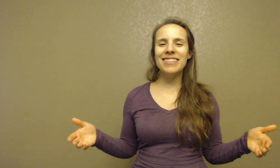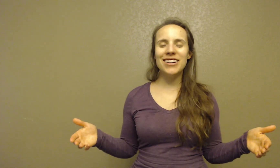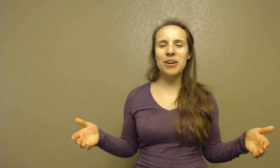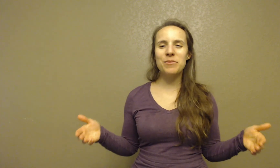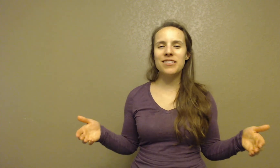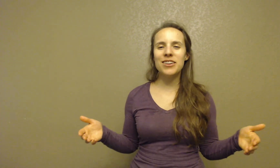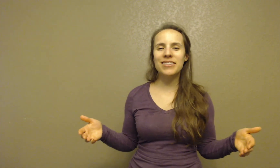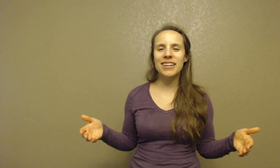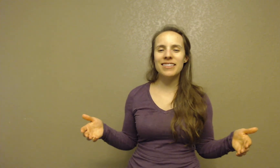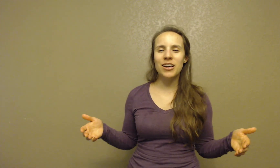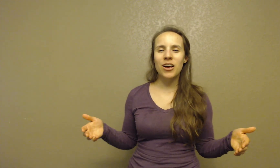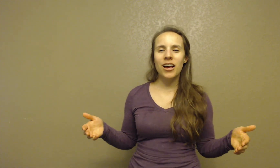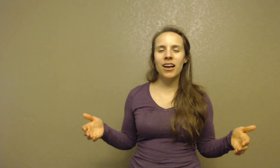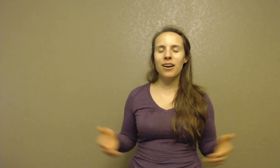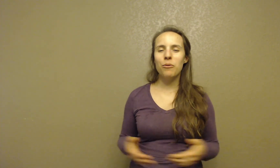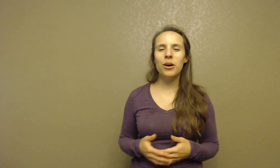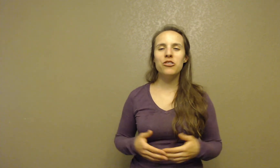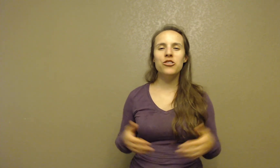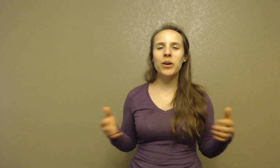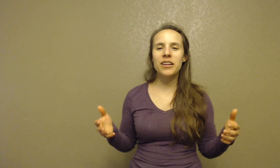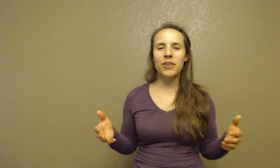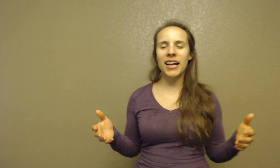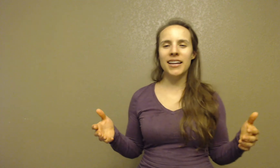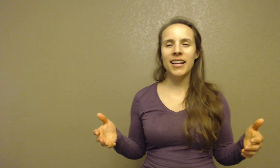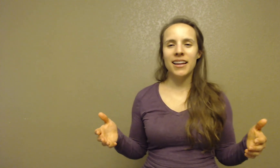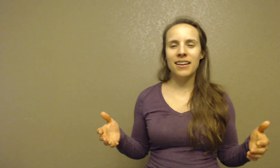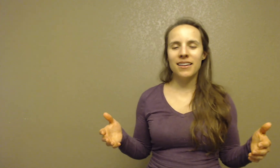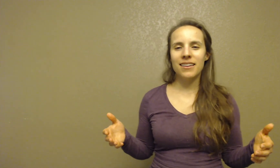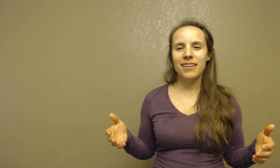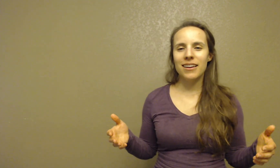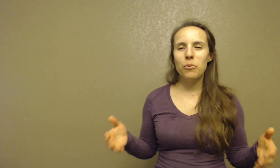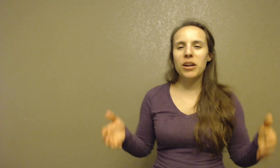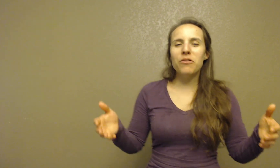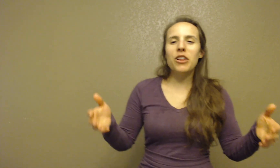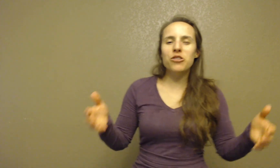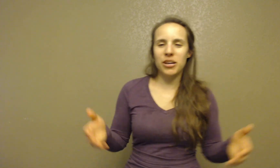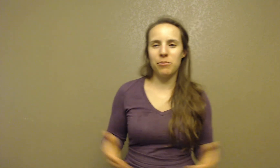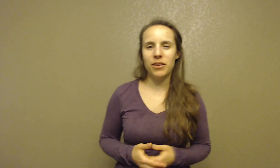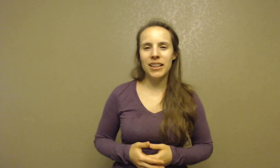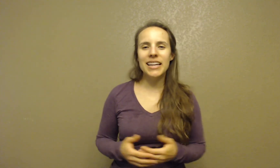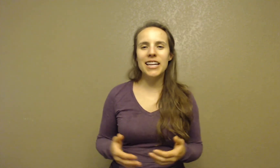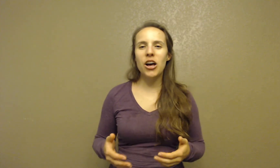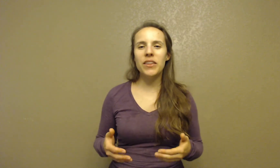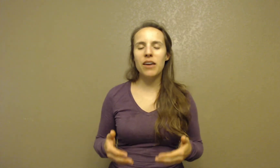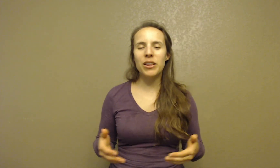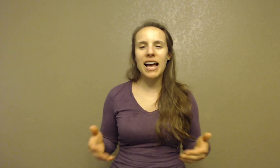arms. This song says, what a joy divine. What a fellowship. Leaning on the everlasting